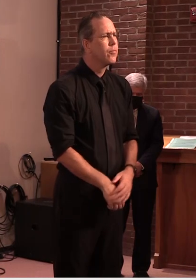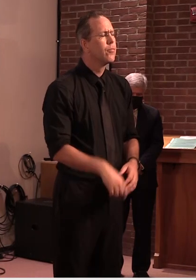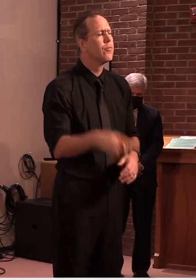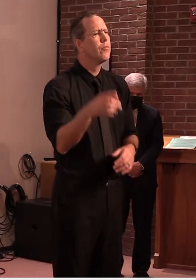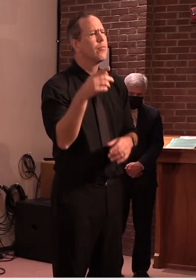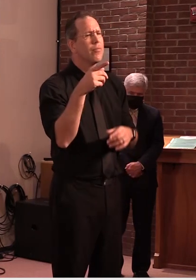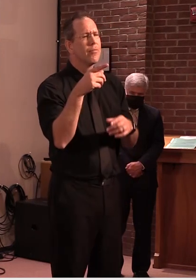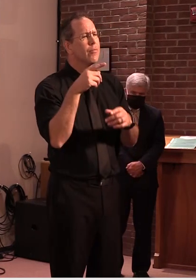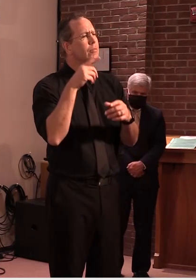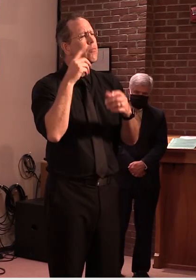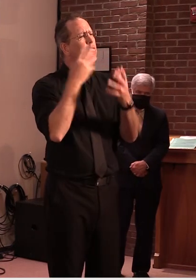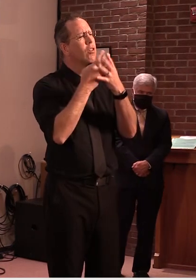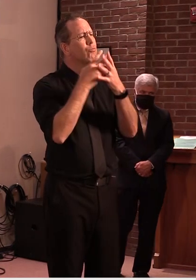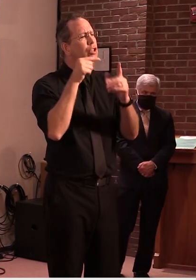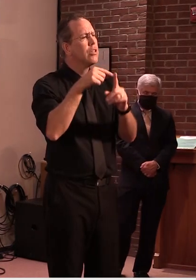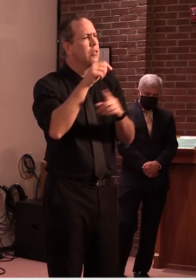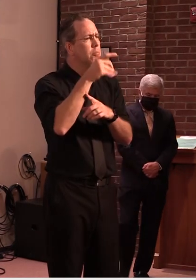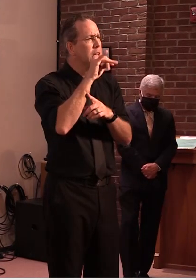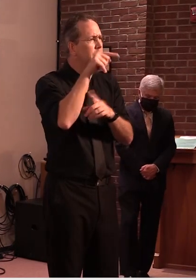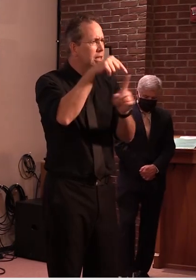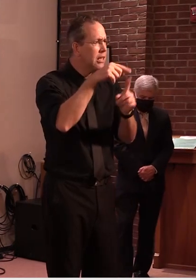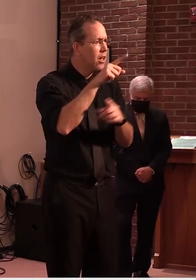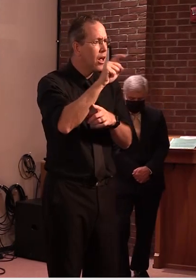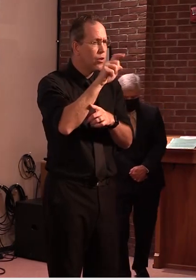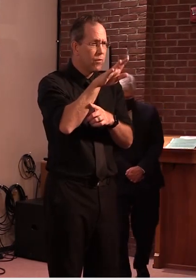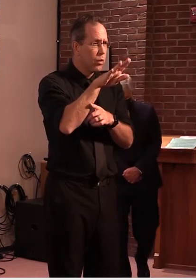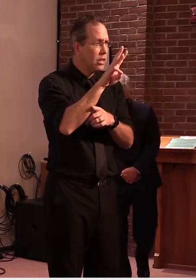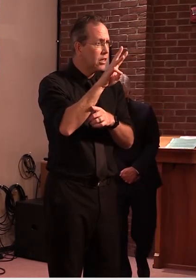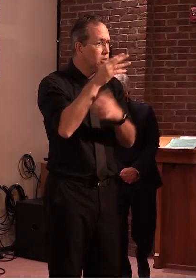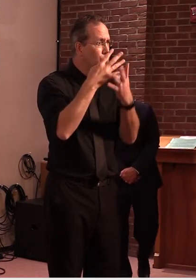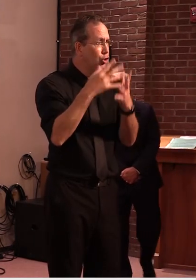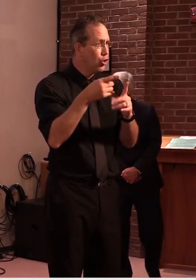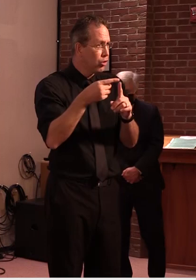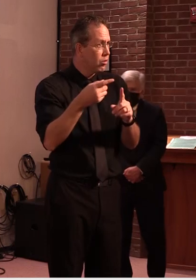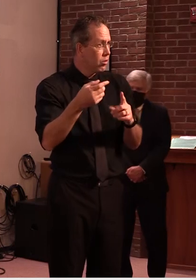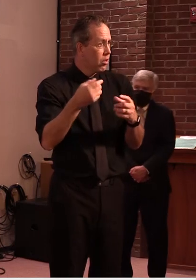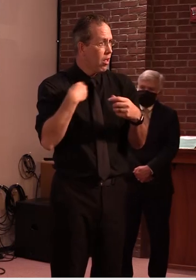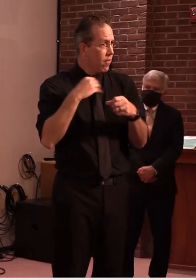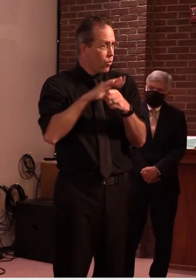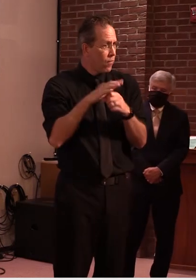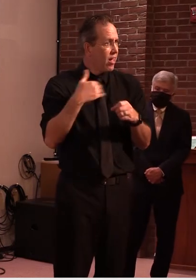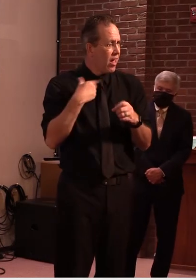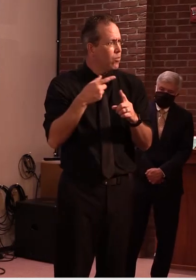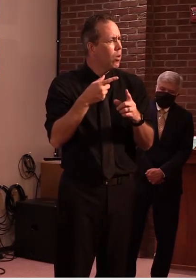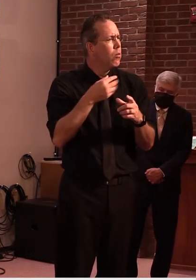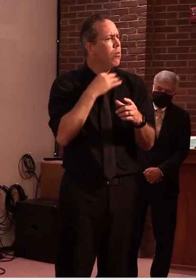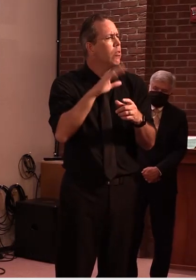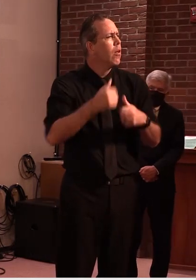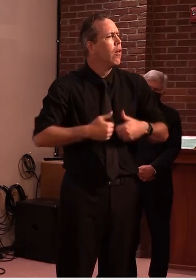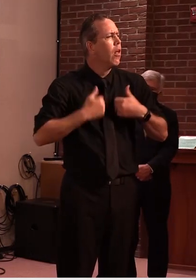or just getting any phone calls you know things like that like their families recreation